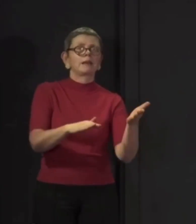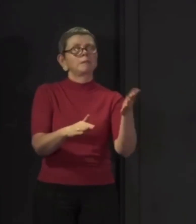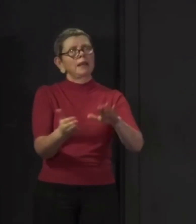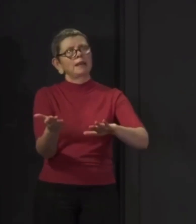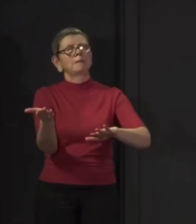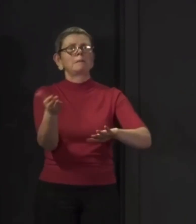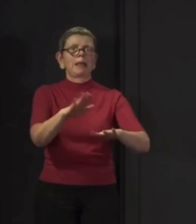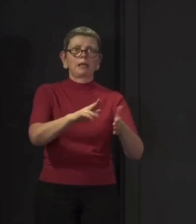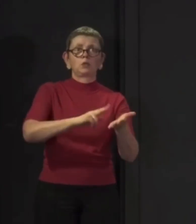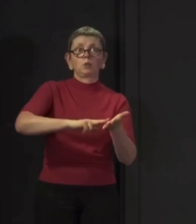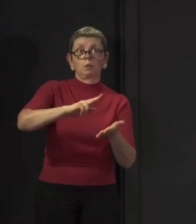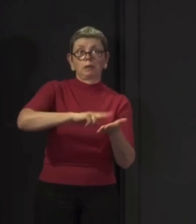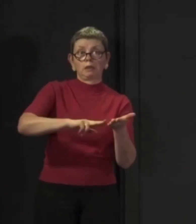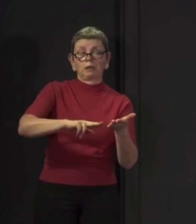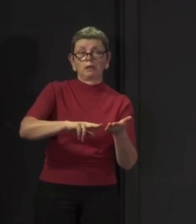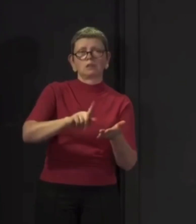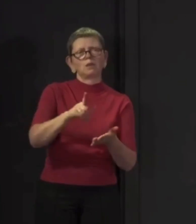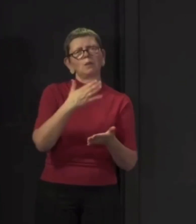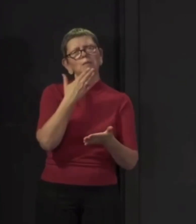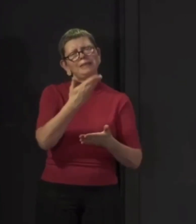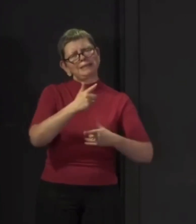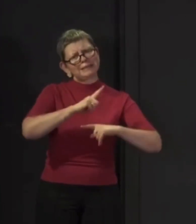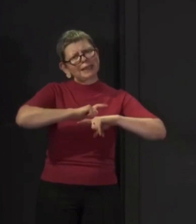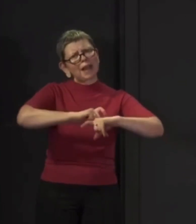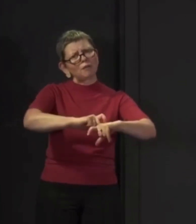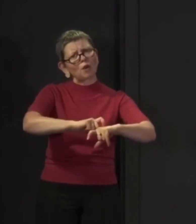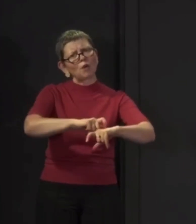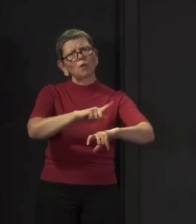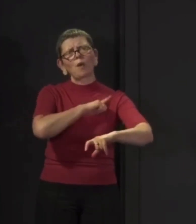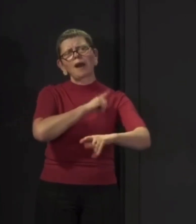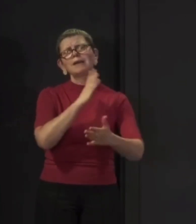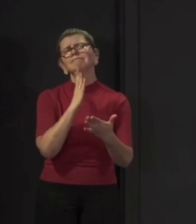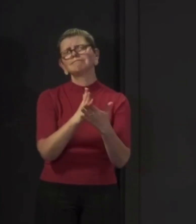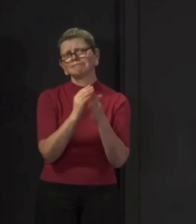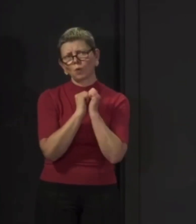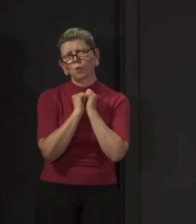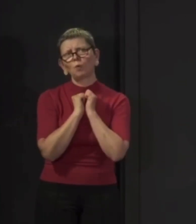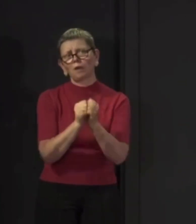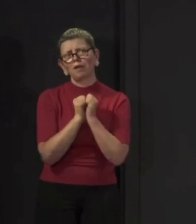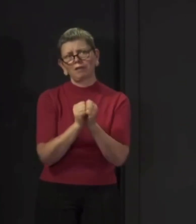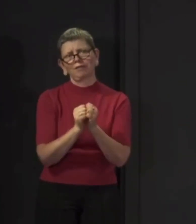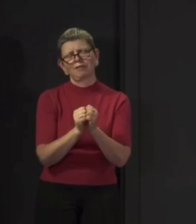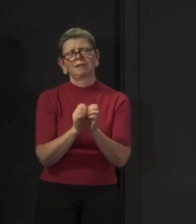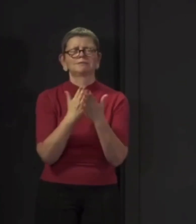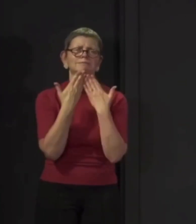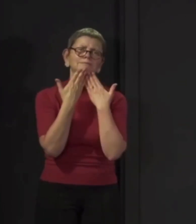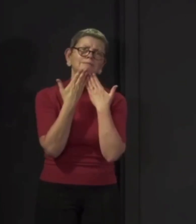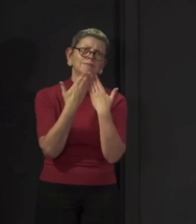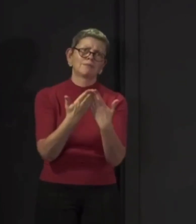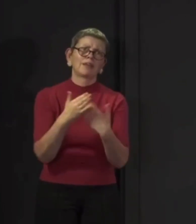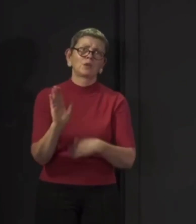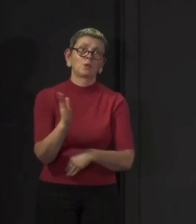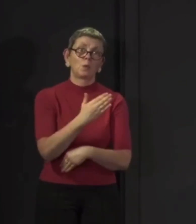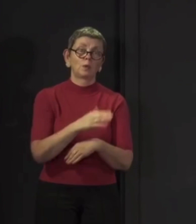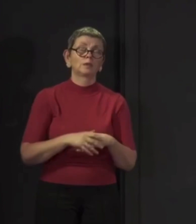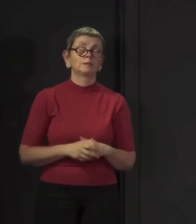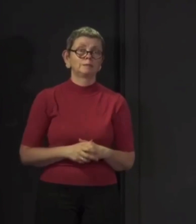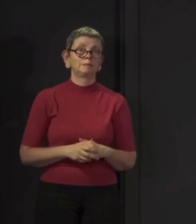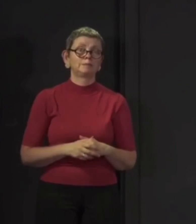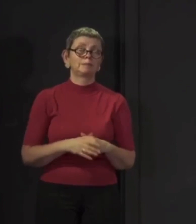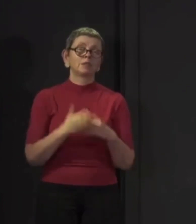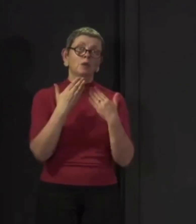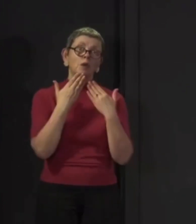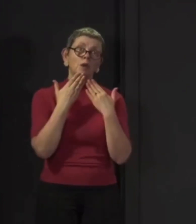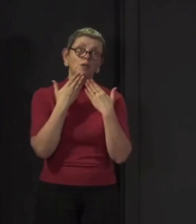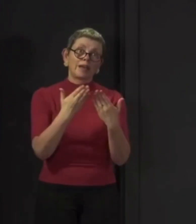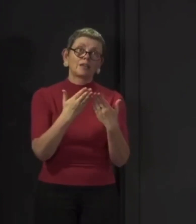I'm going to go, I've got a wee paddling pool out the back, I'm going to take off my tights and my high heels and dip my feet in it. Fucking corns are lauping here.